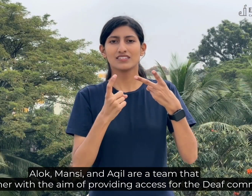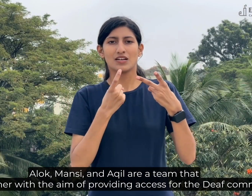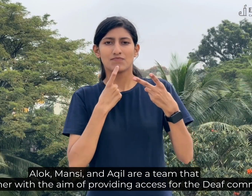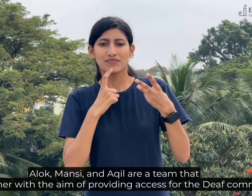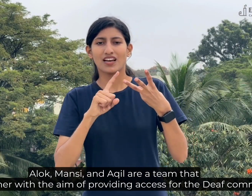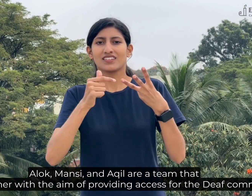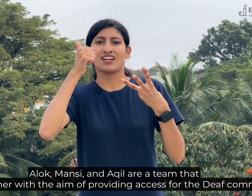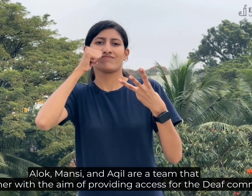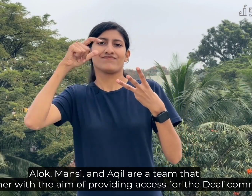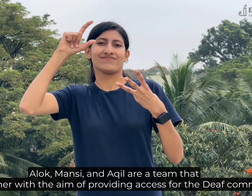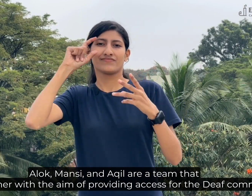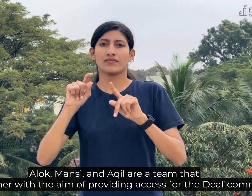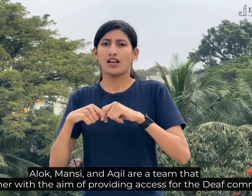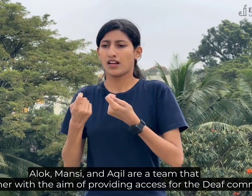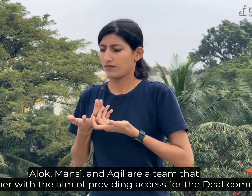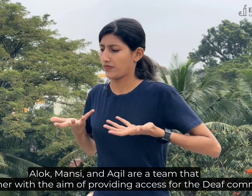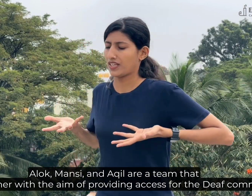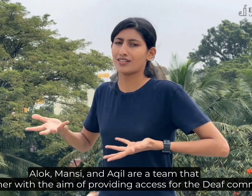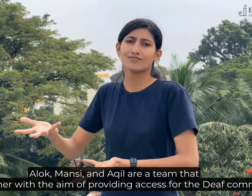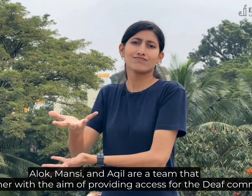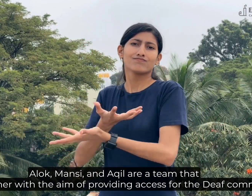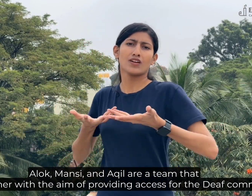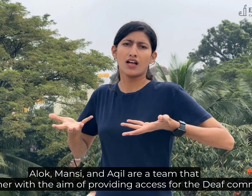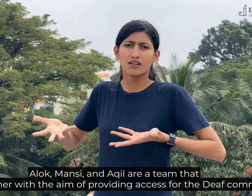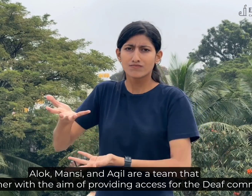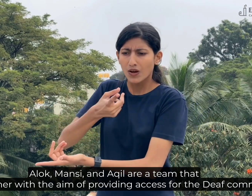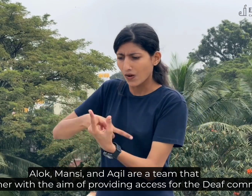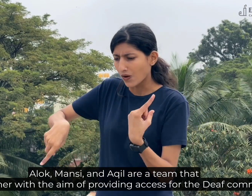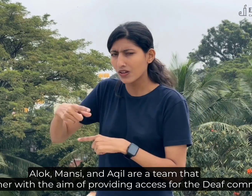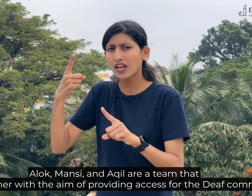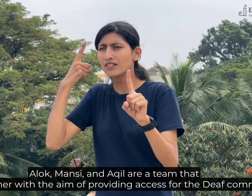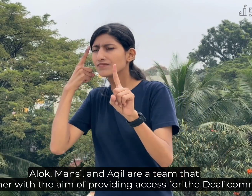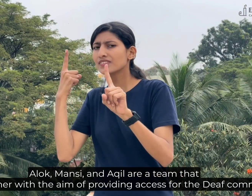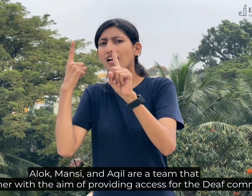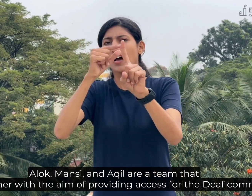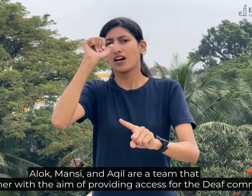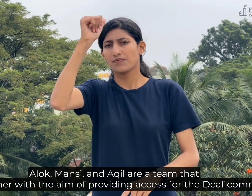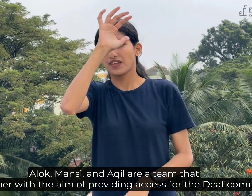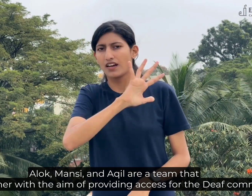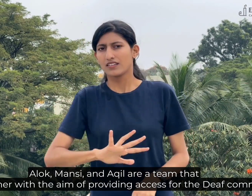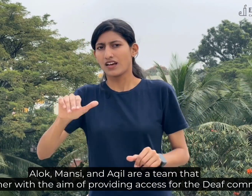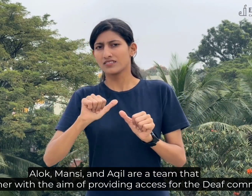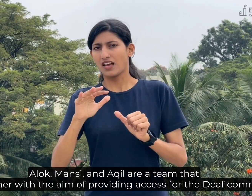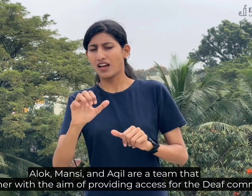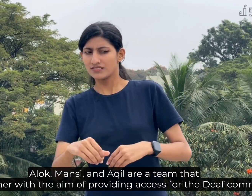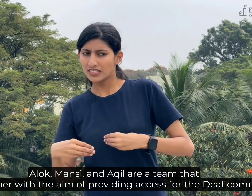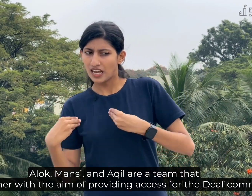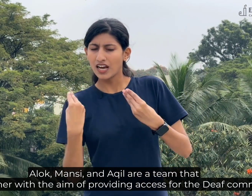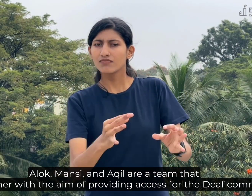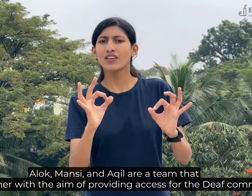Alok, Manasi and Akhil are a team that work together with the aim of providing access for the deaf community.